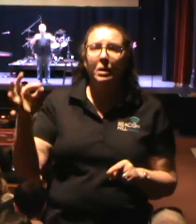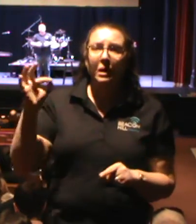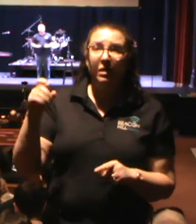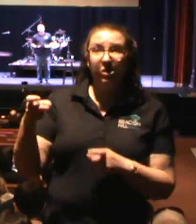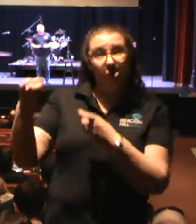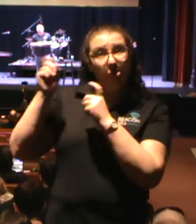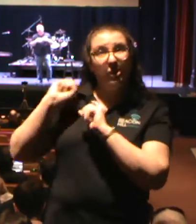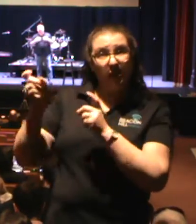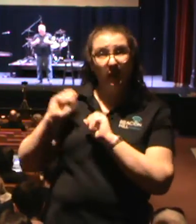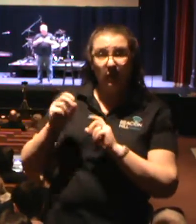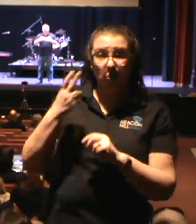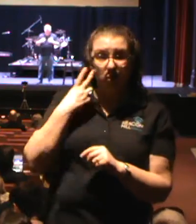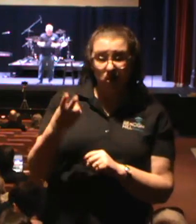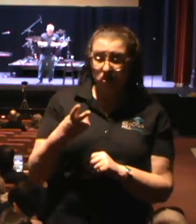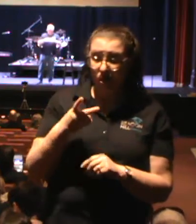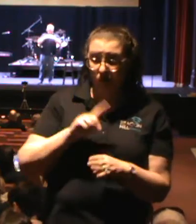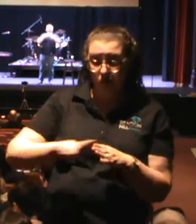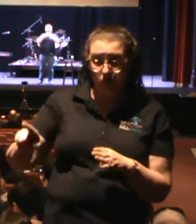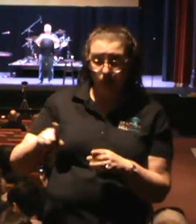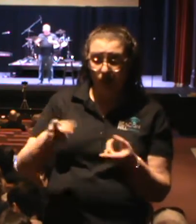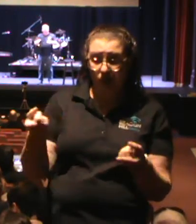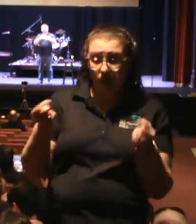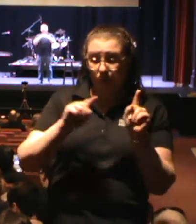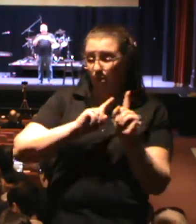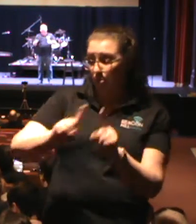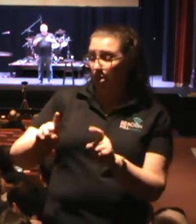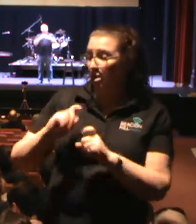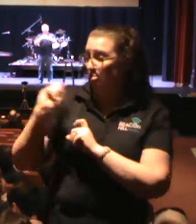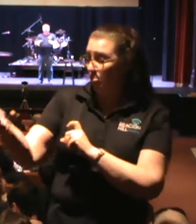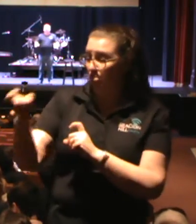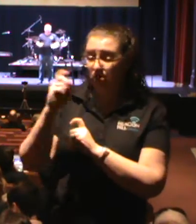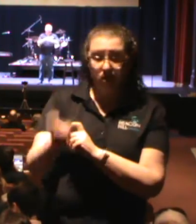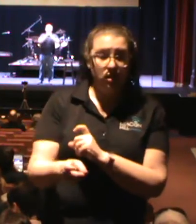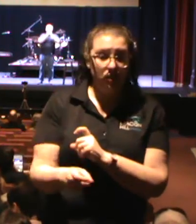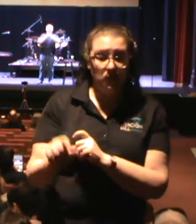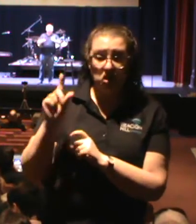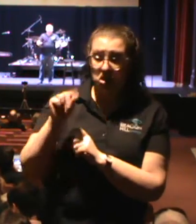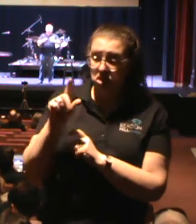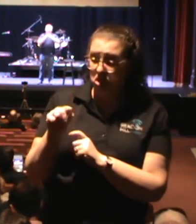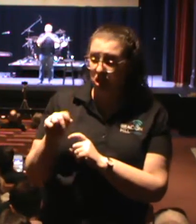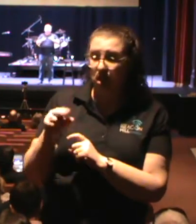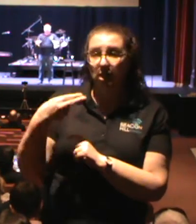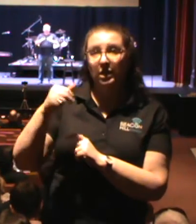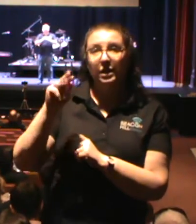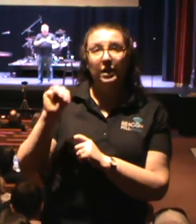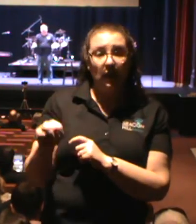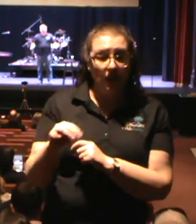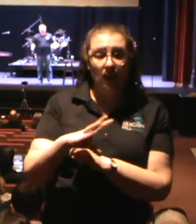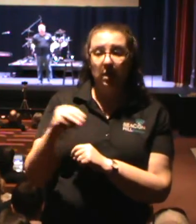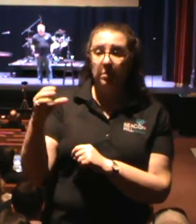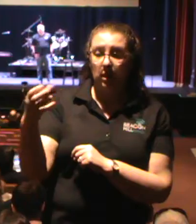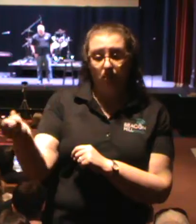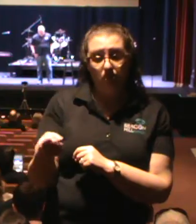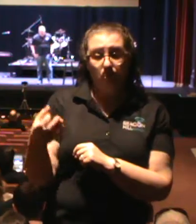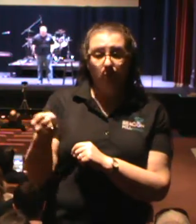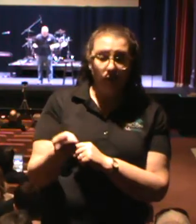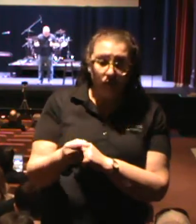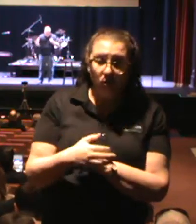saw that this week when we were out in the well handing out chicken and ham and milk. And I don't care if ever see another chicken in my life.